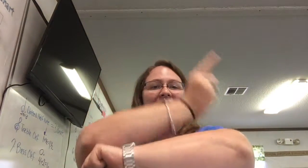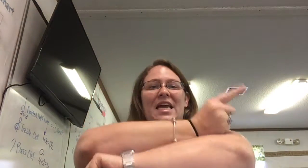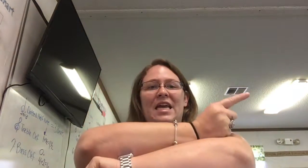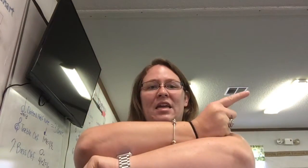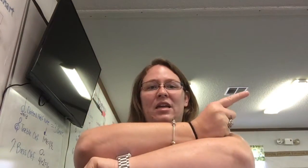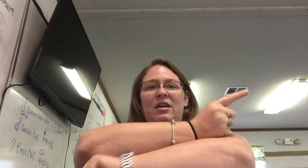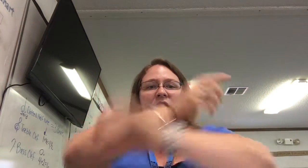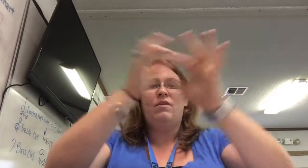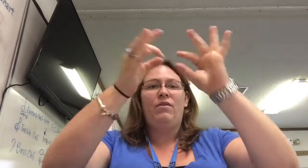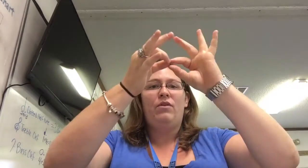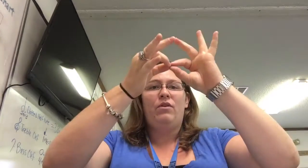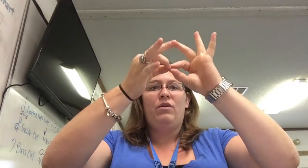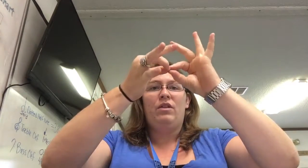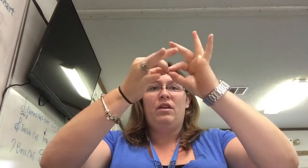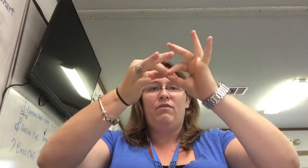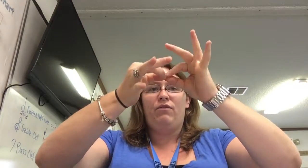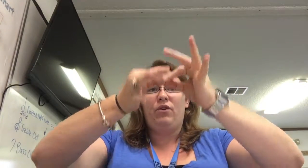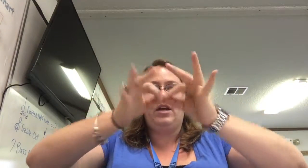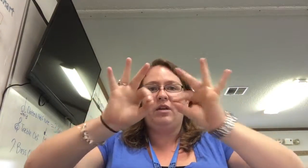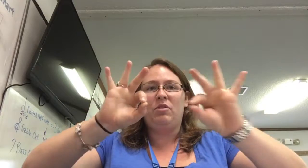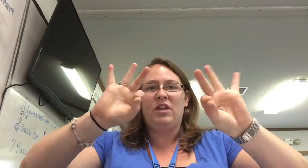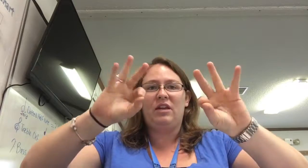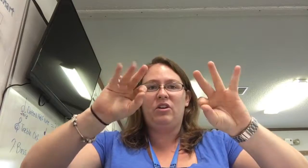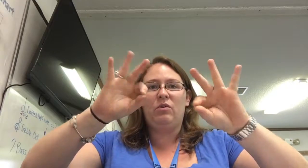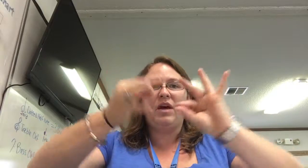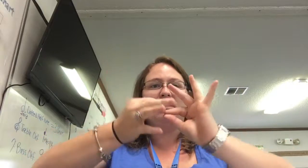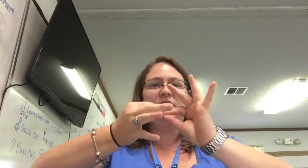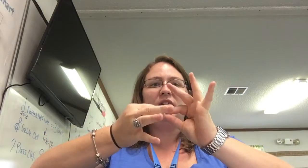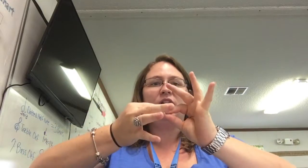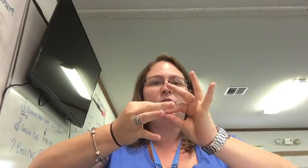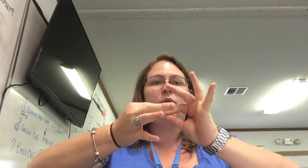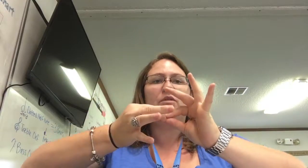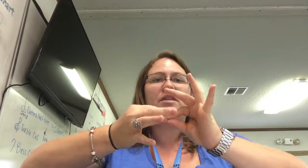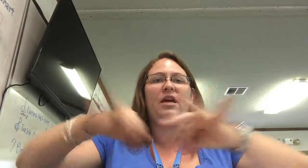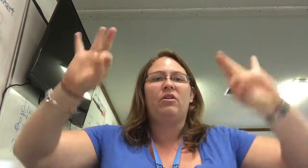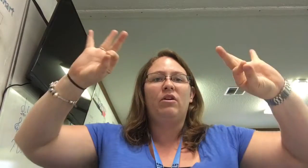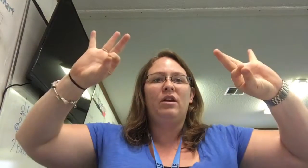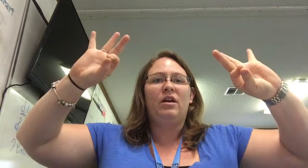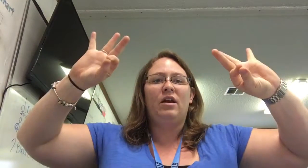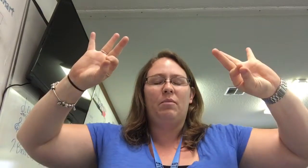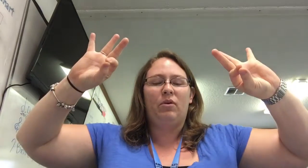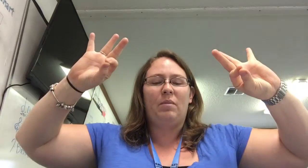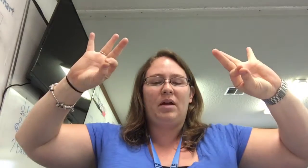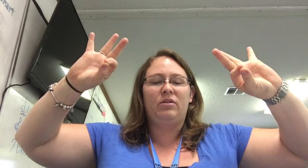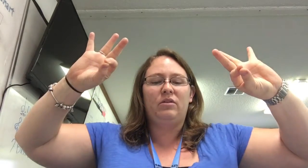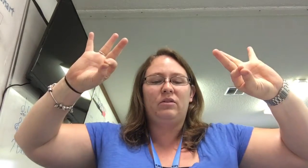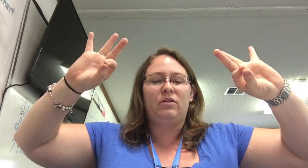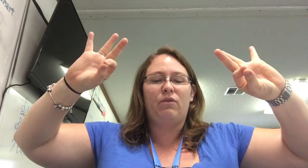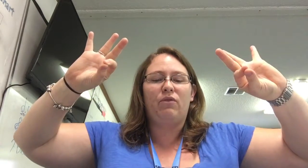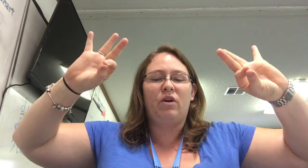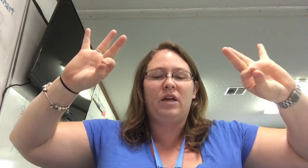then freedom. You take two F's and you put them together and pull them out. So freedom,